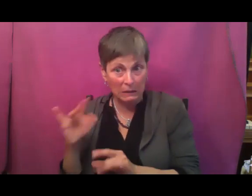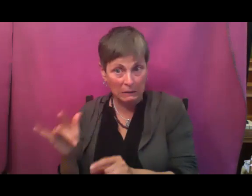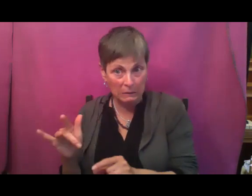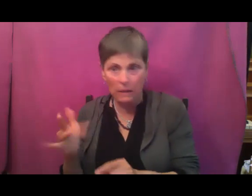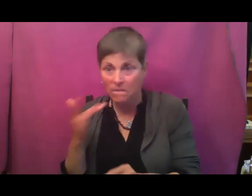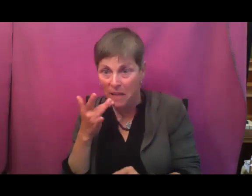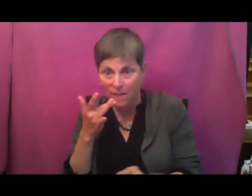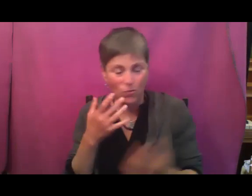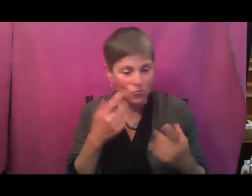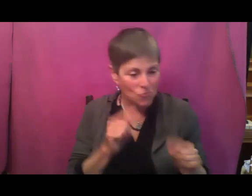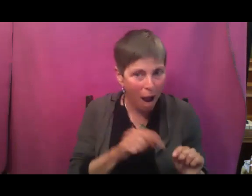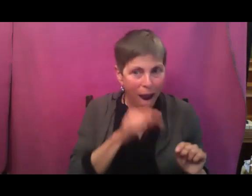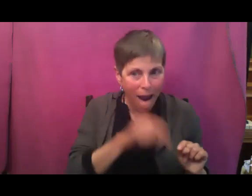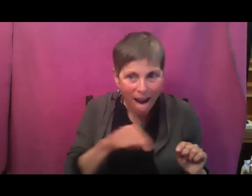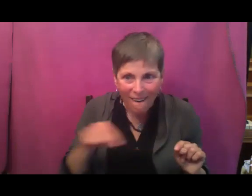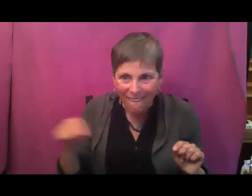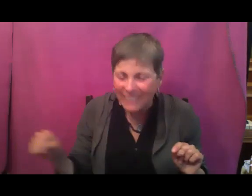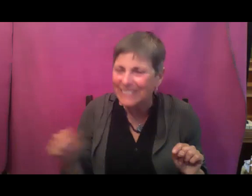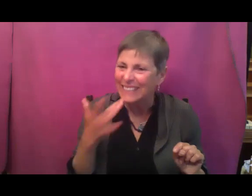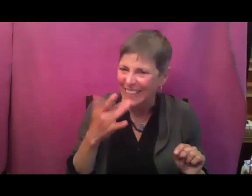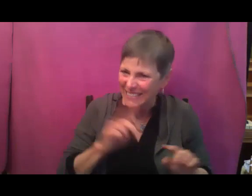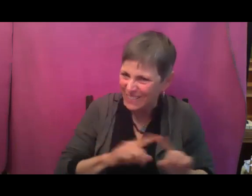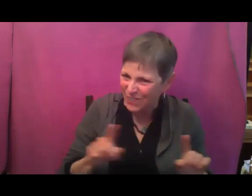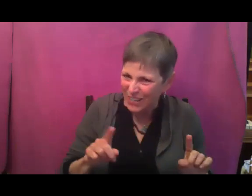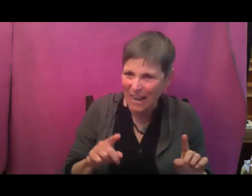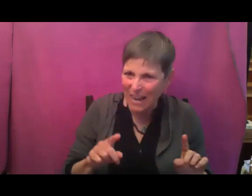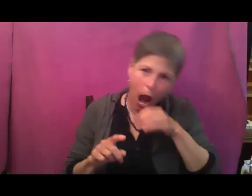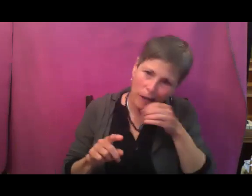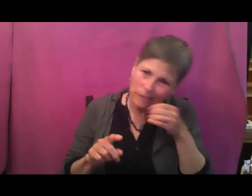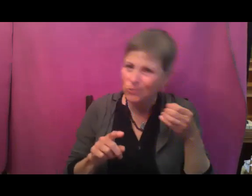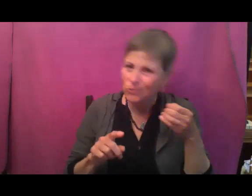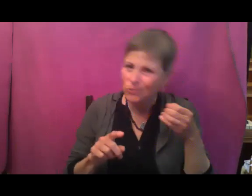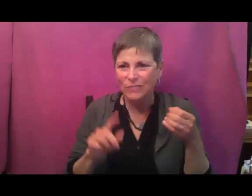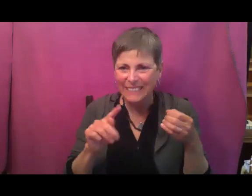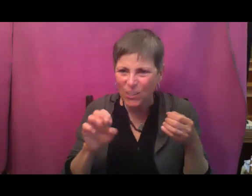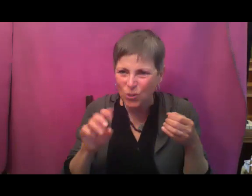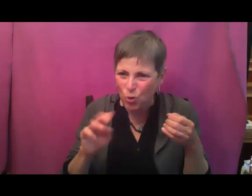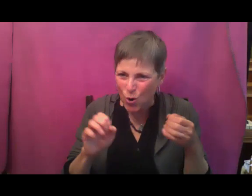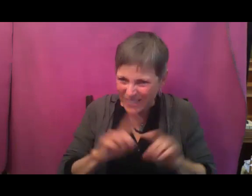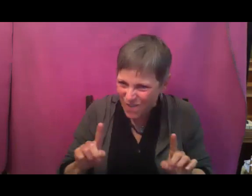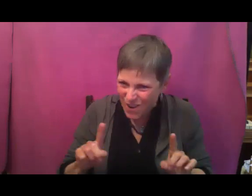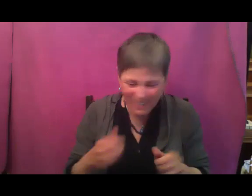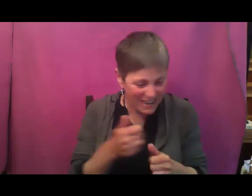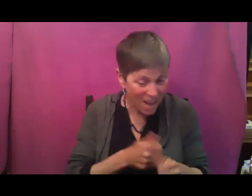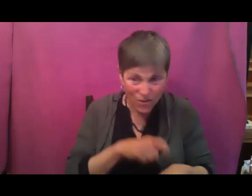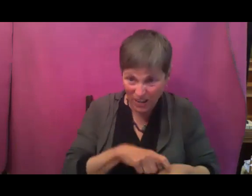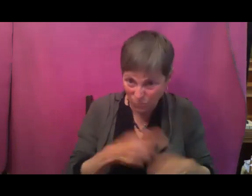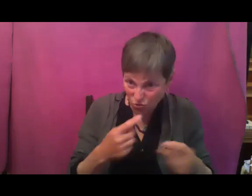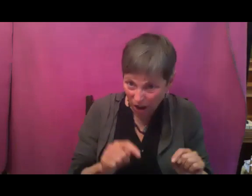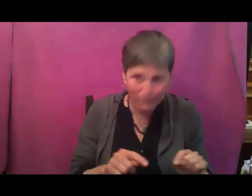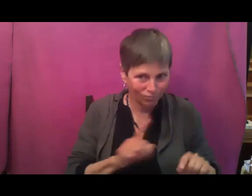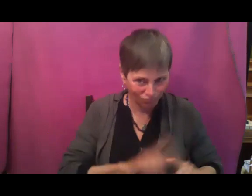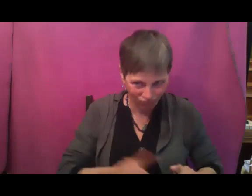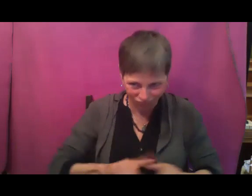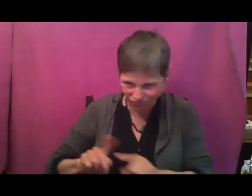stages. The texture also different at all of those stages. And so one of the joys of actually growing